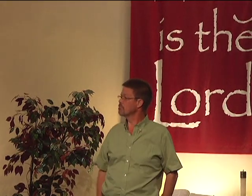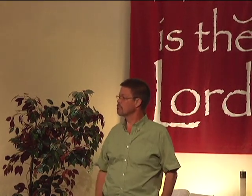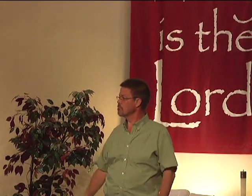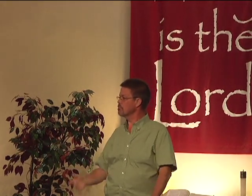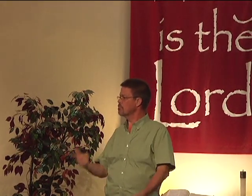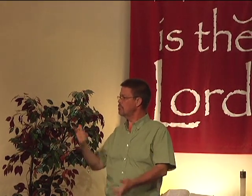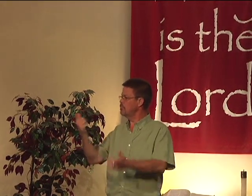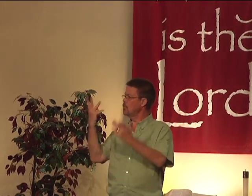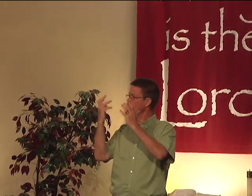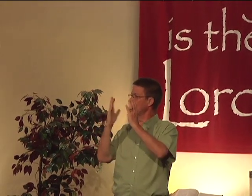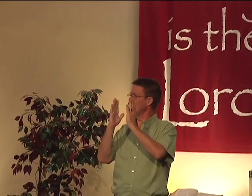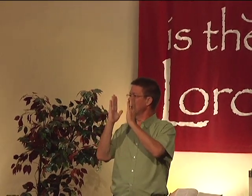to share?